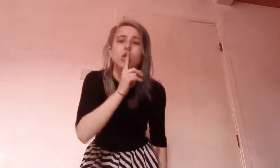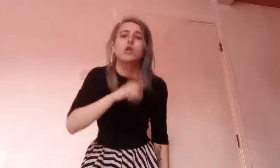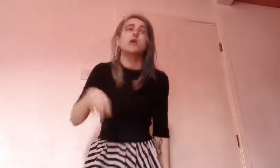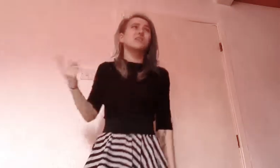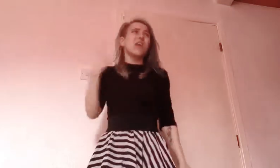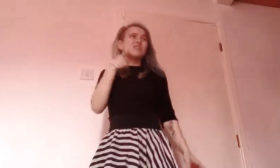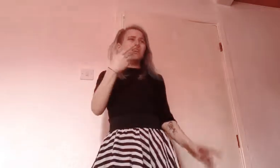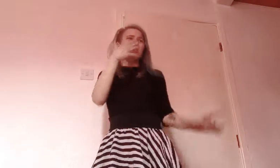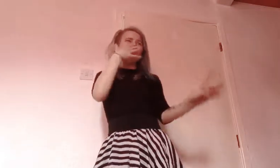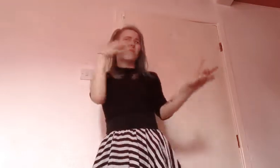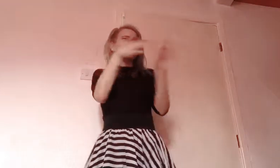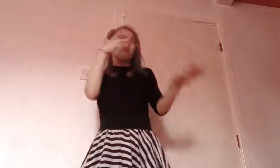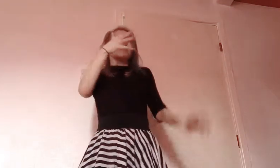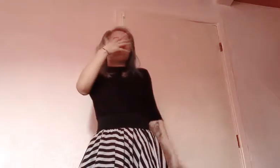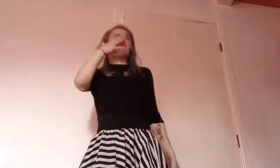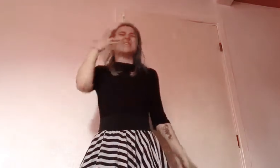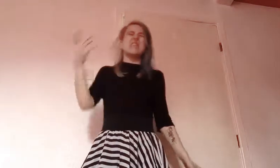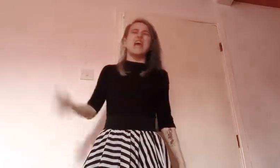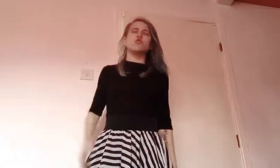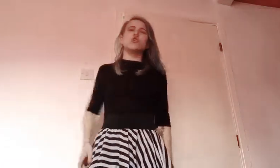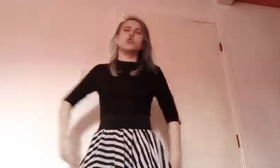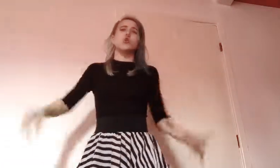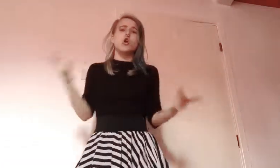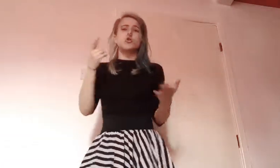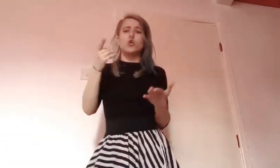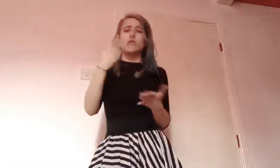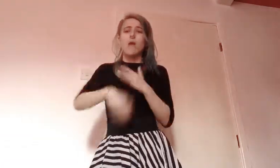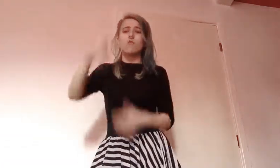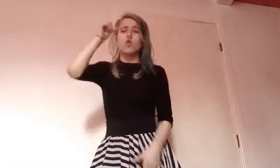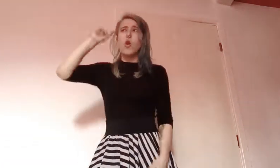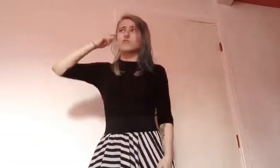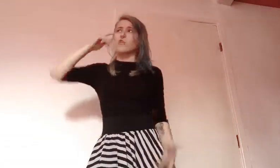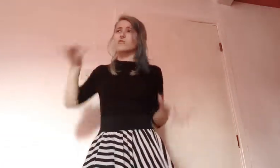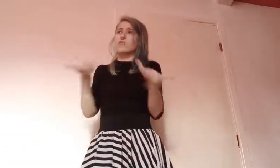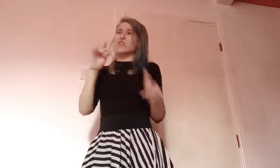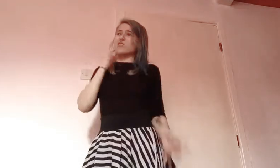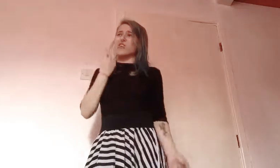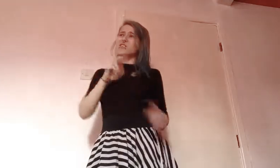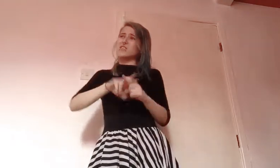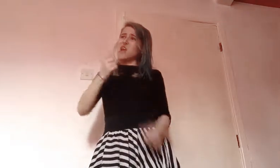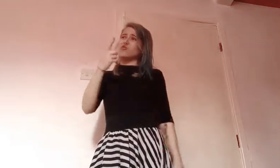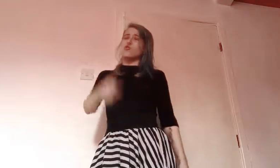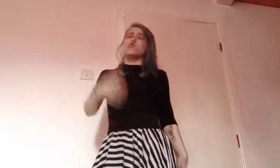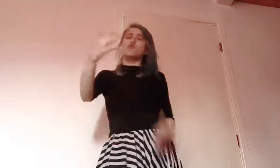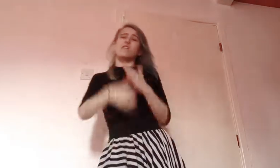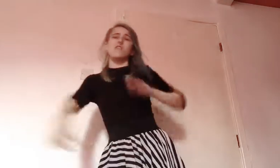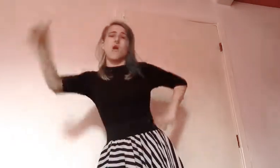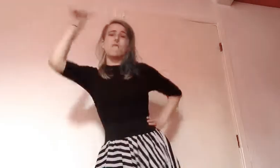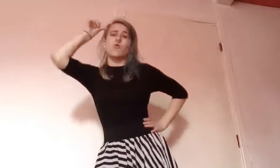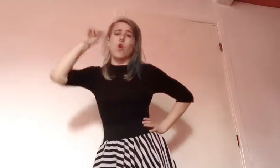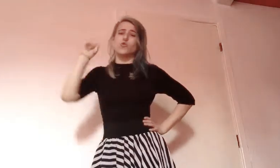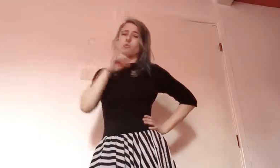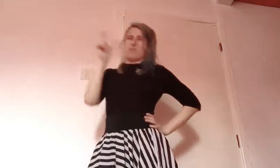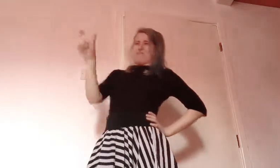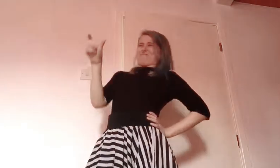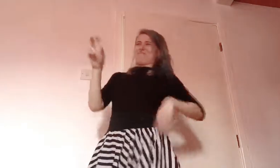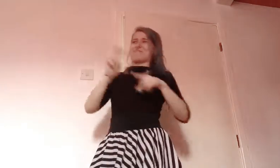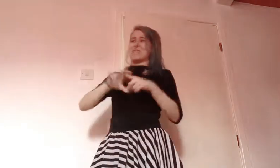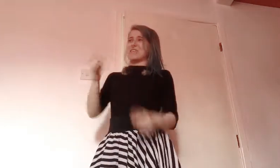They say they can smell your intentions You 11 are the freak show sitting next to you You 11 some real people sitting